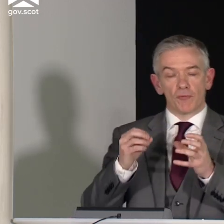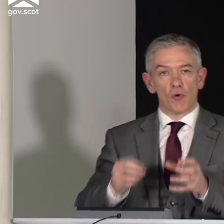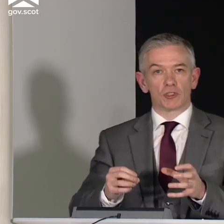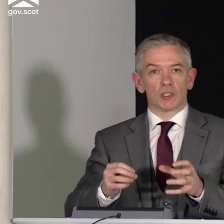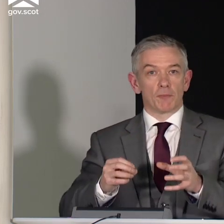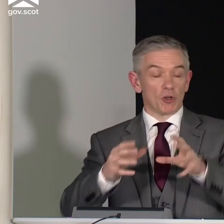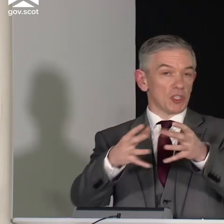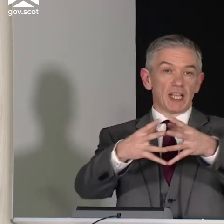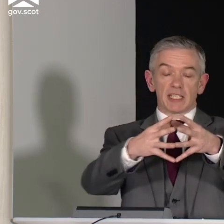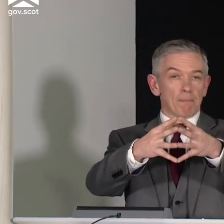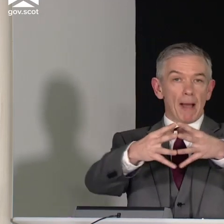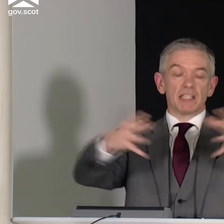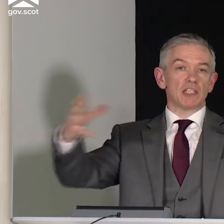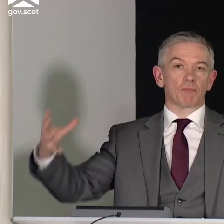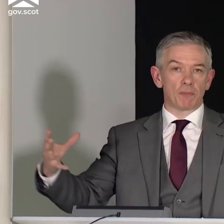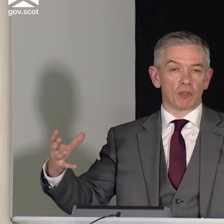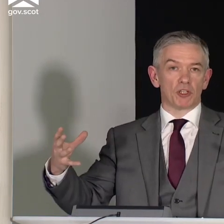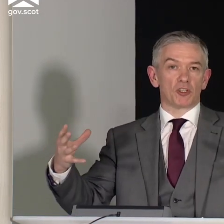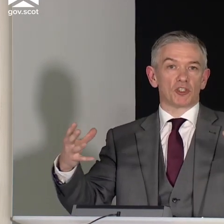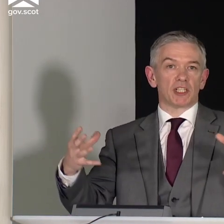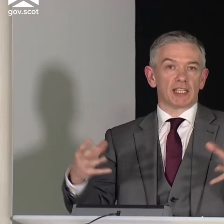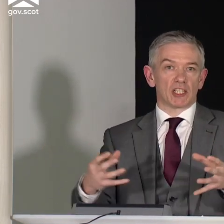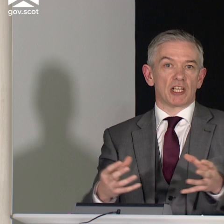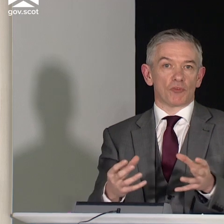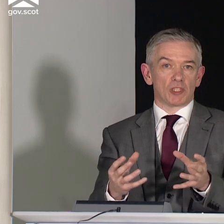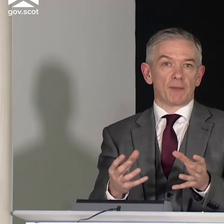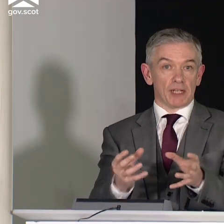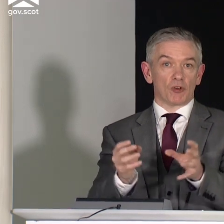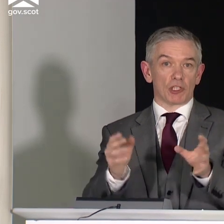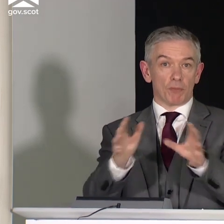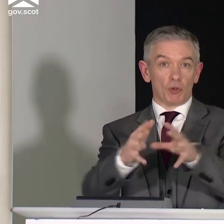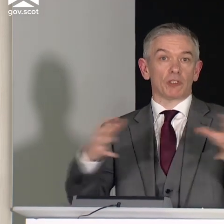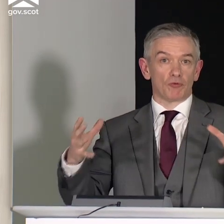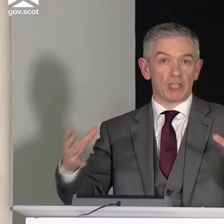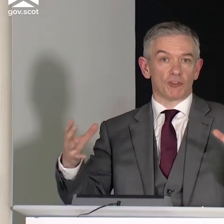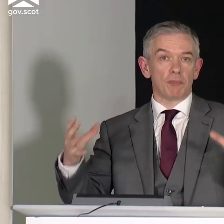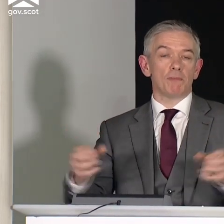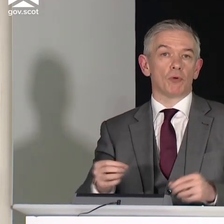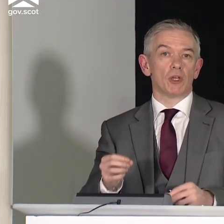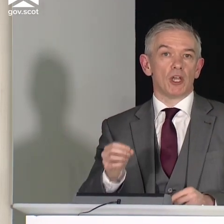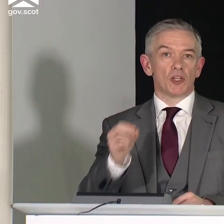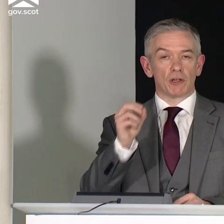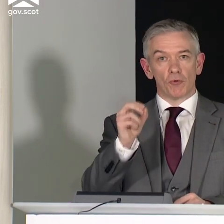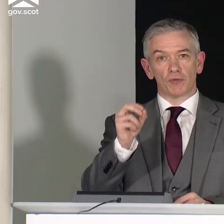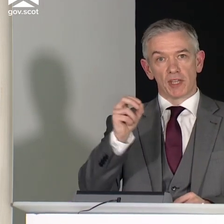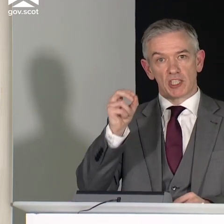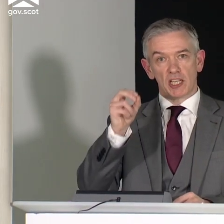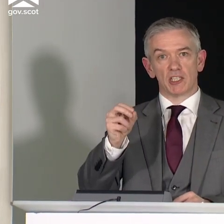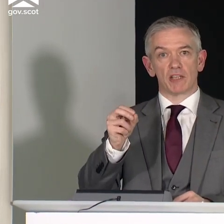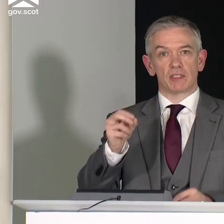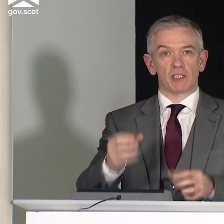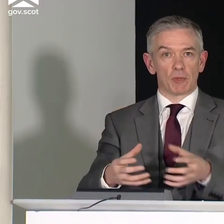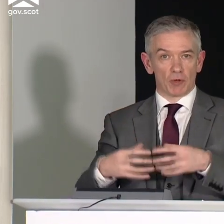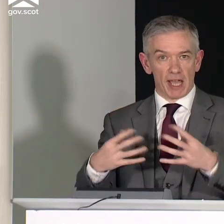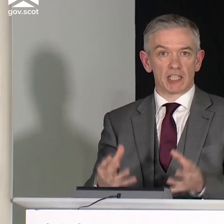you can afford, because you're testing masses of people and you're trying to get a sense of what's happening across a broader range of people, you can afford for that